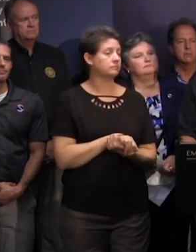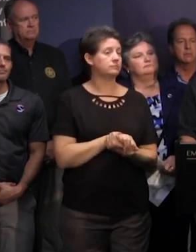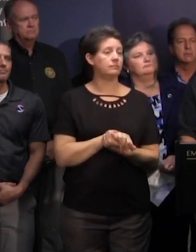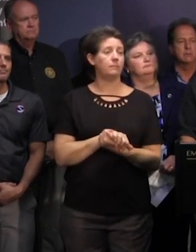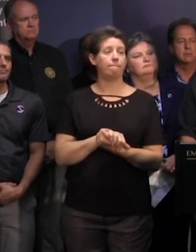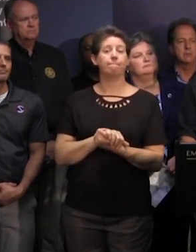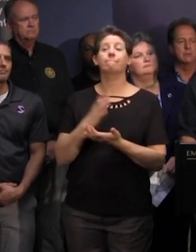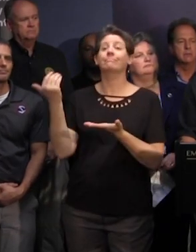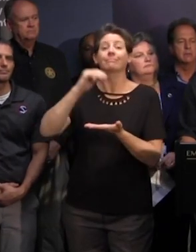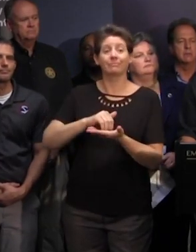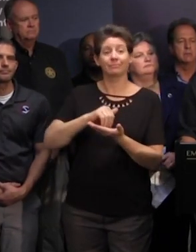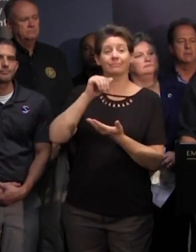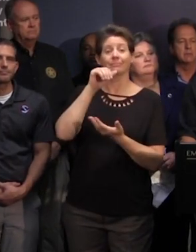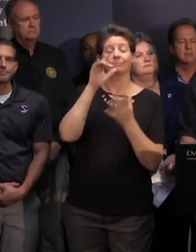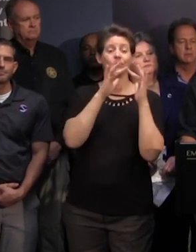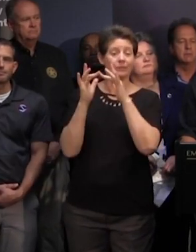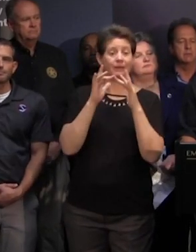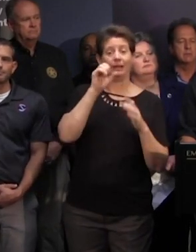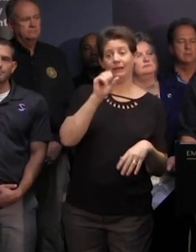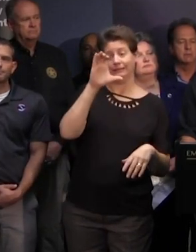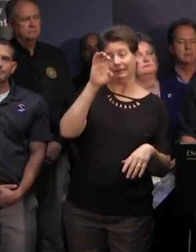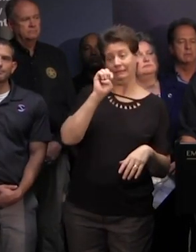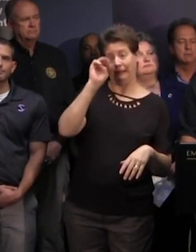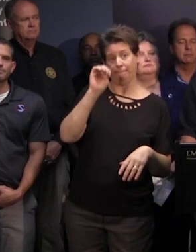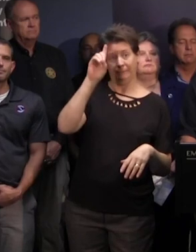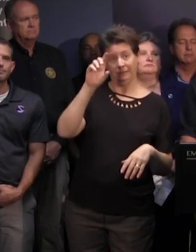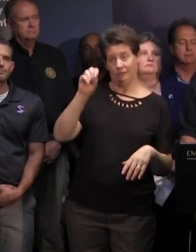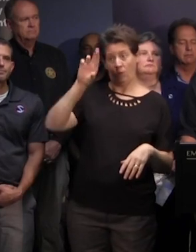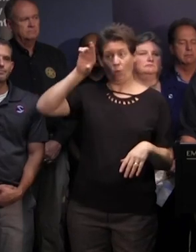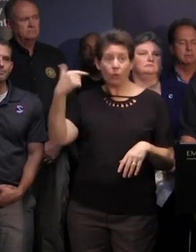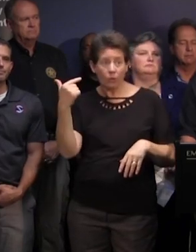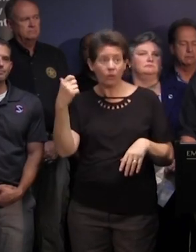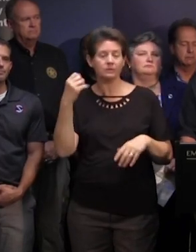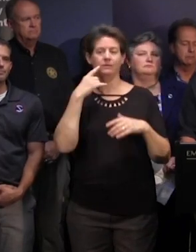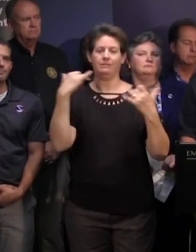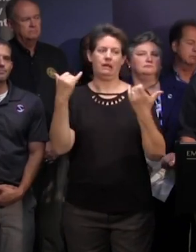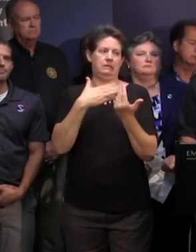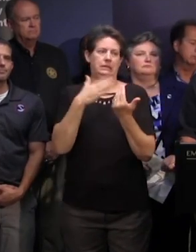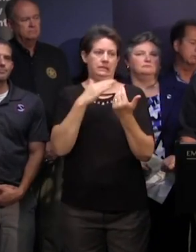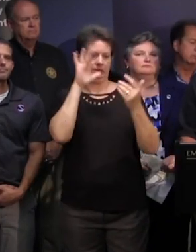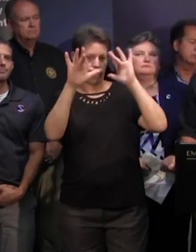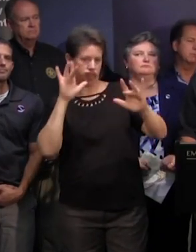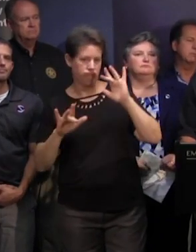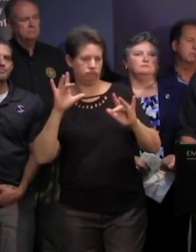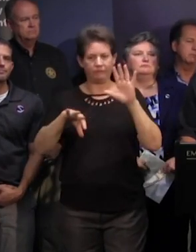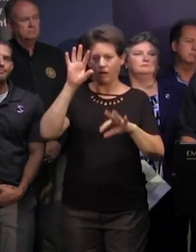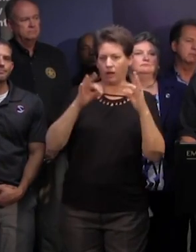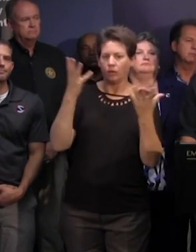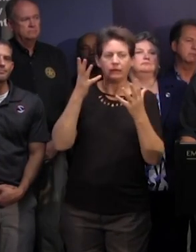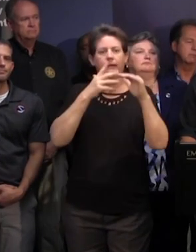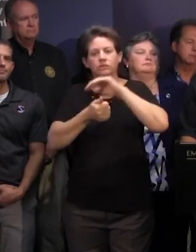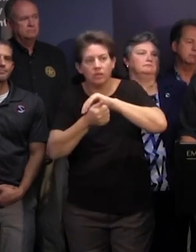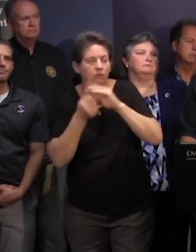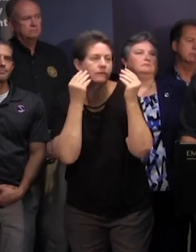go to our website at scemd.org it's in disaster mode right now you can easily tap into disaster information shelter